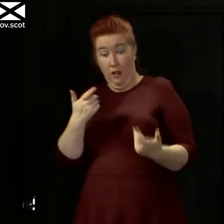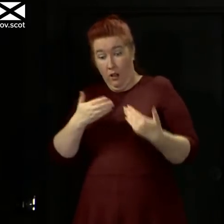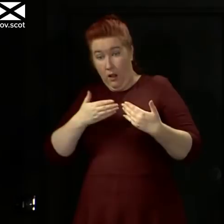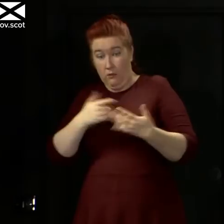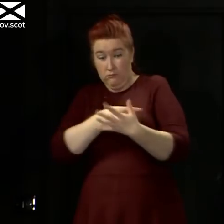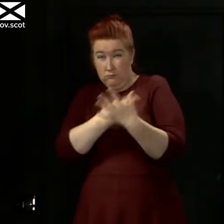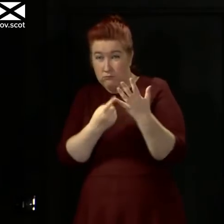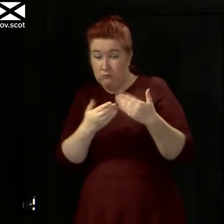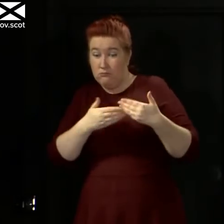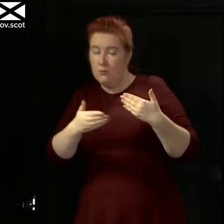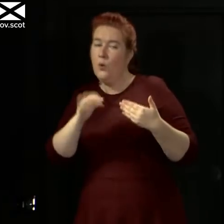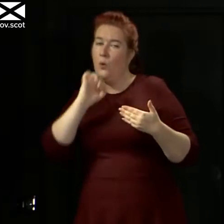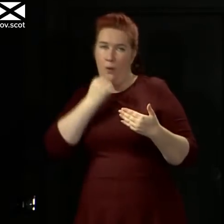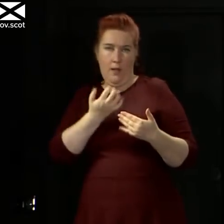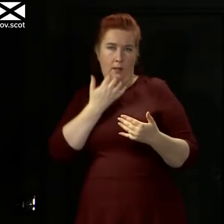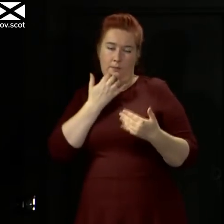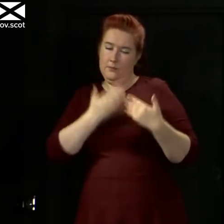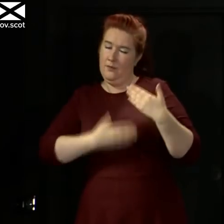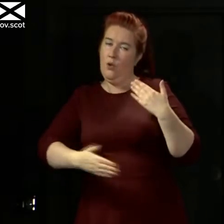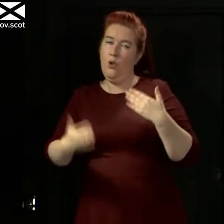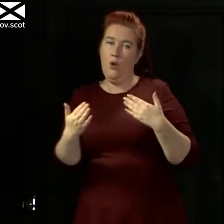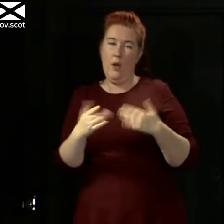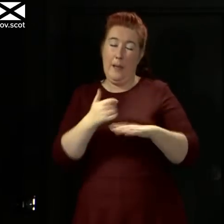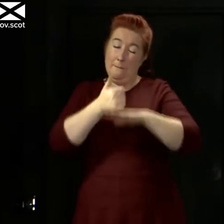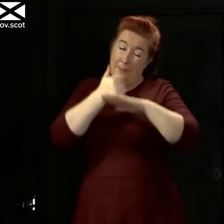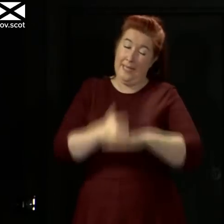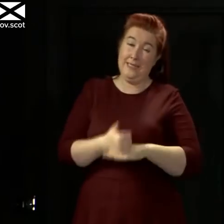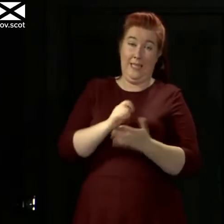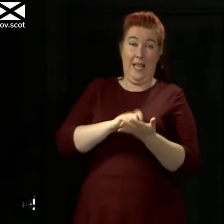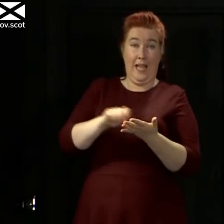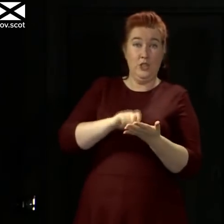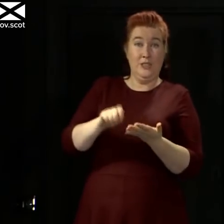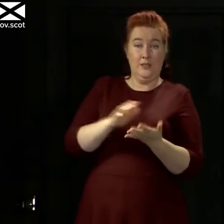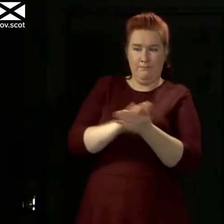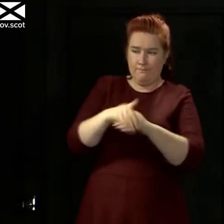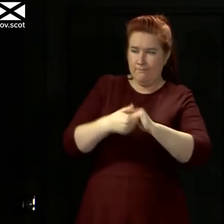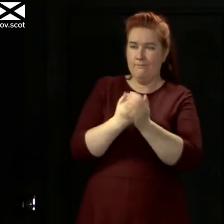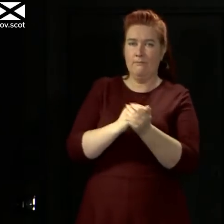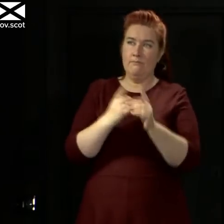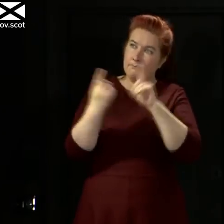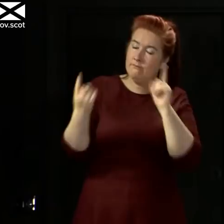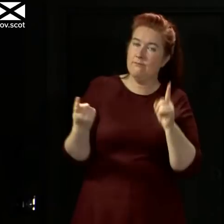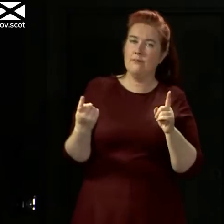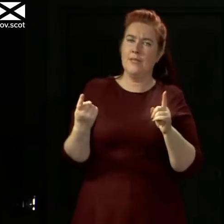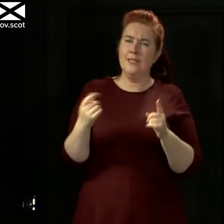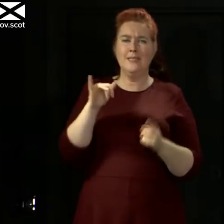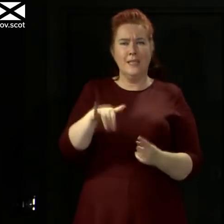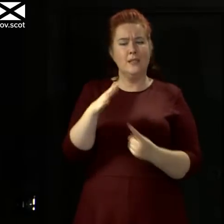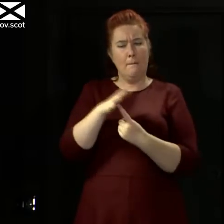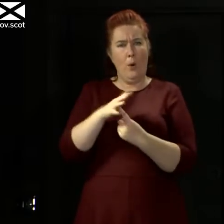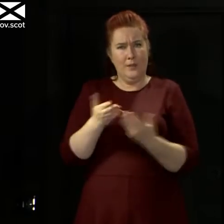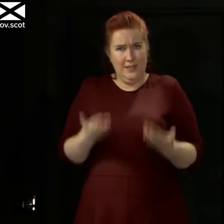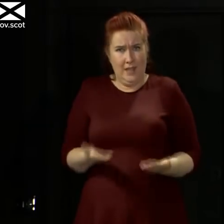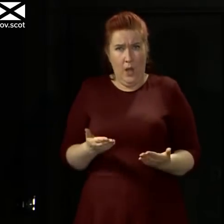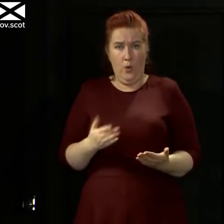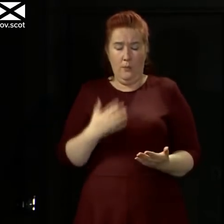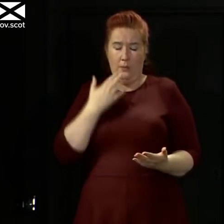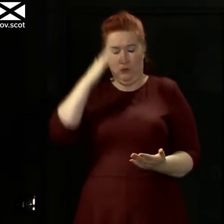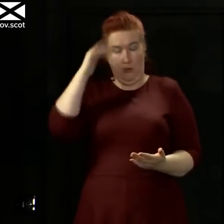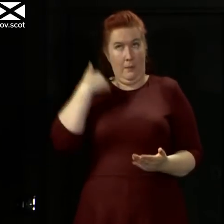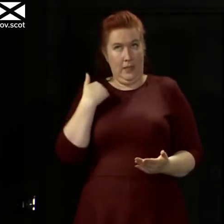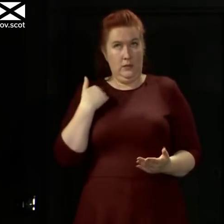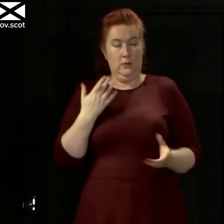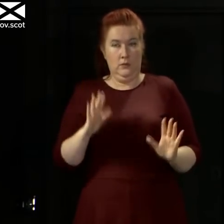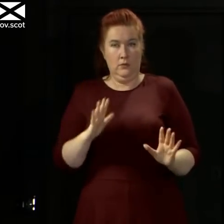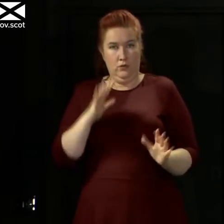a long time. So on these basic hygiene measures, it's not just because they're important in the here and now that I would say to people, keep reminding yourself of them. It